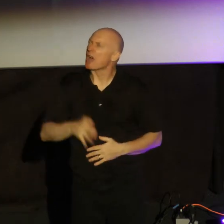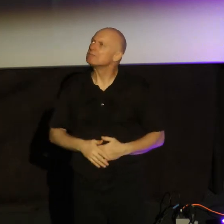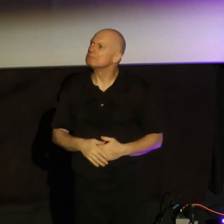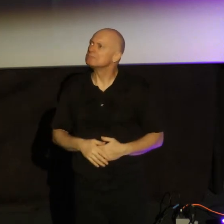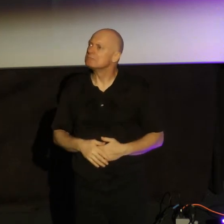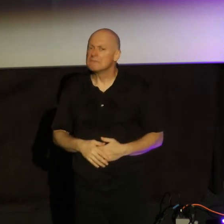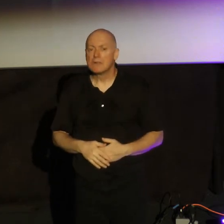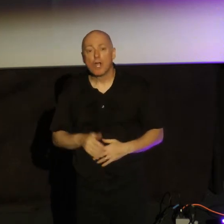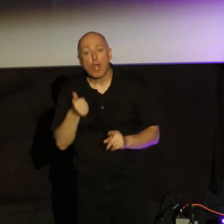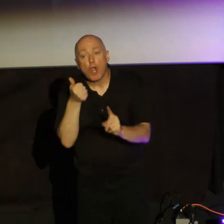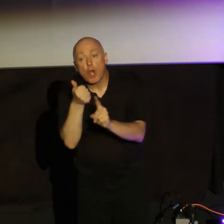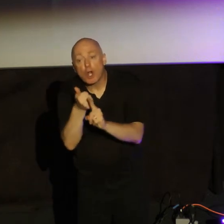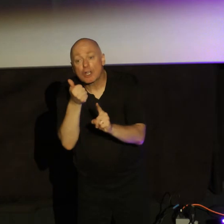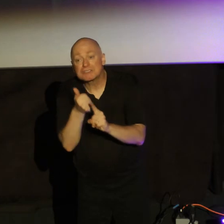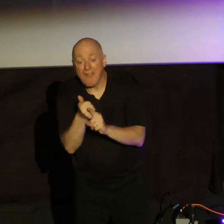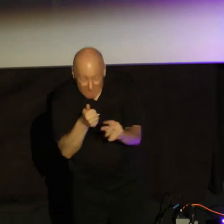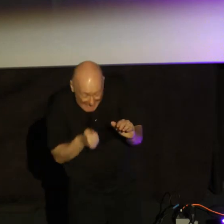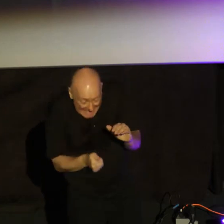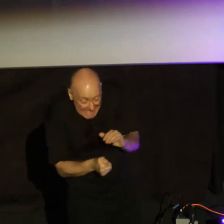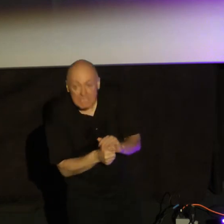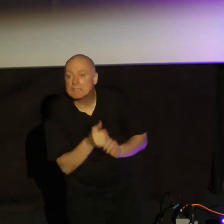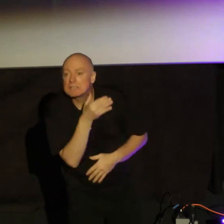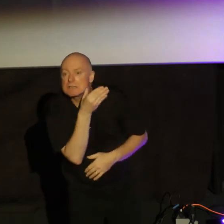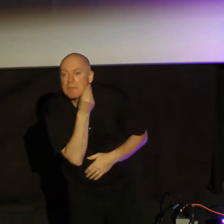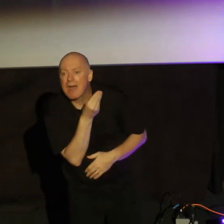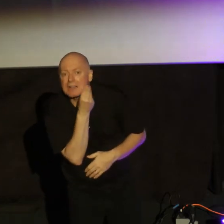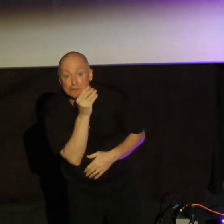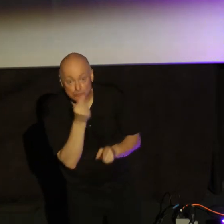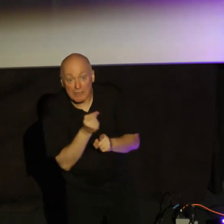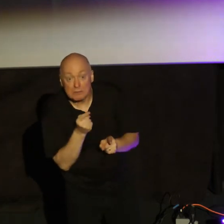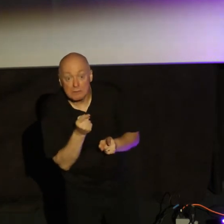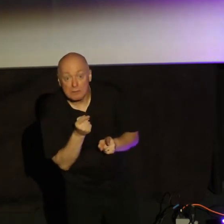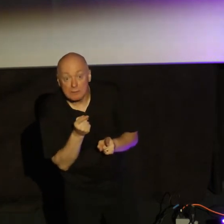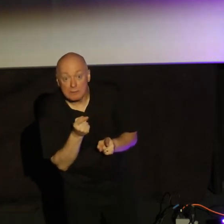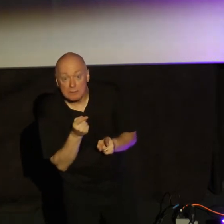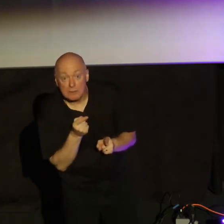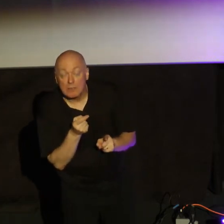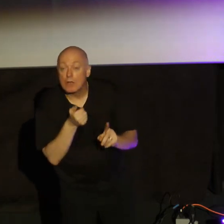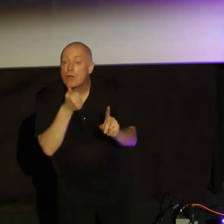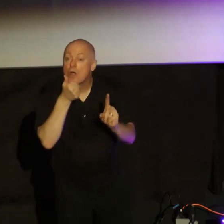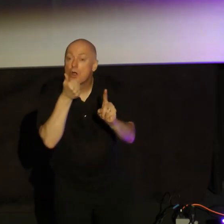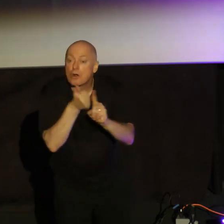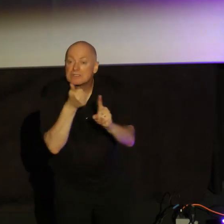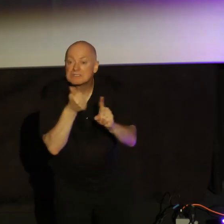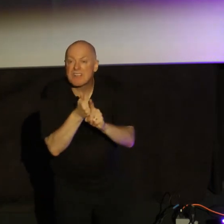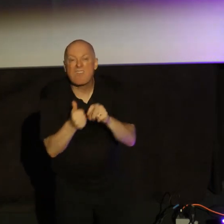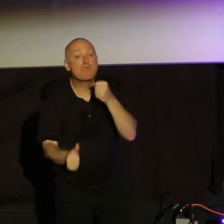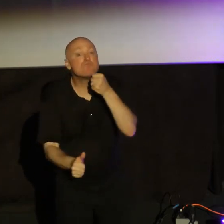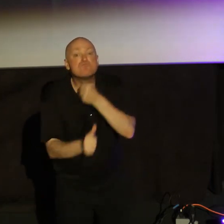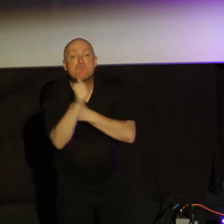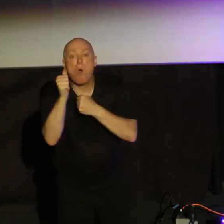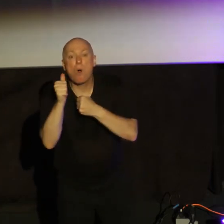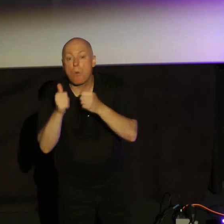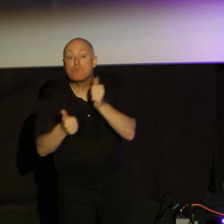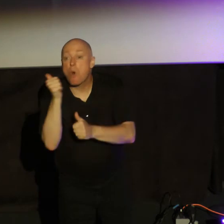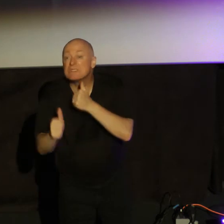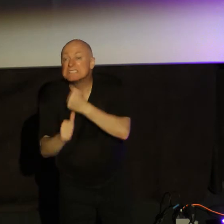She put, when she hit the spies, okay, she was in the most danger of everyone in the city. Did you know that?